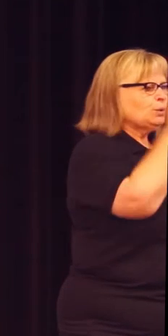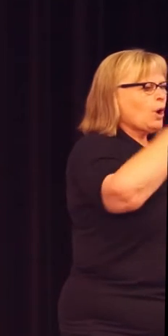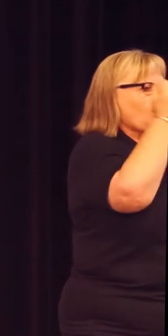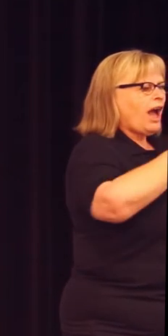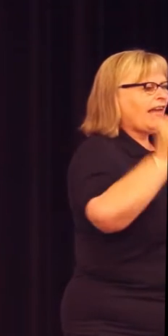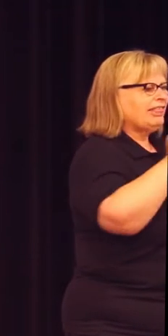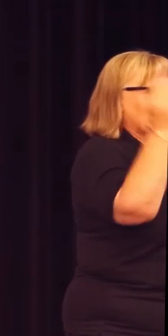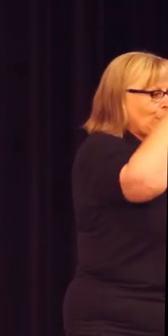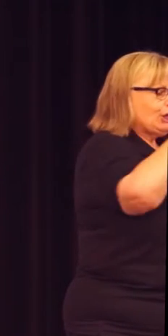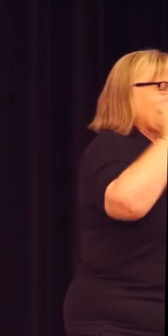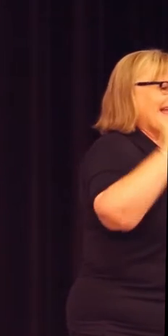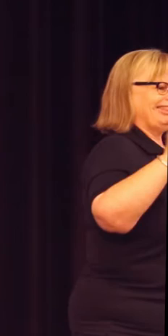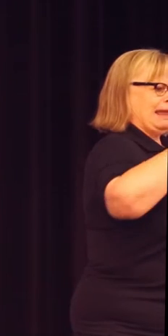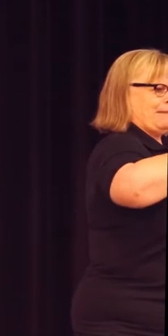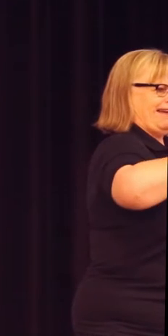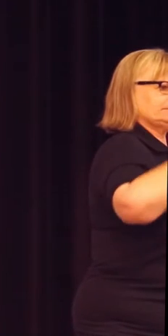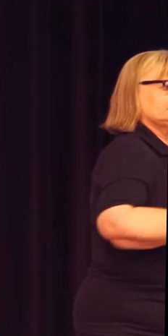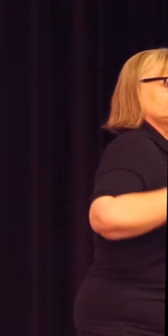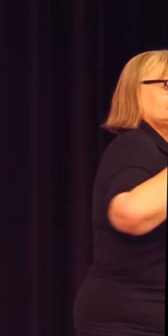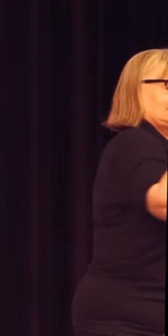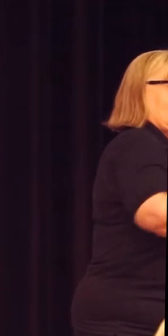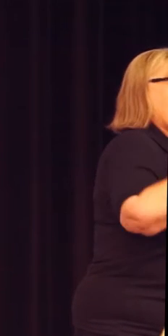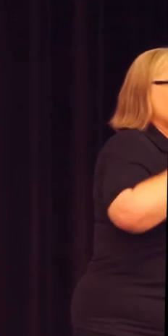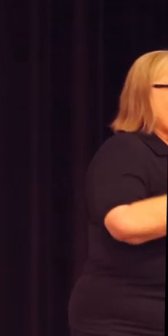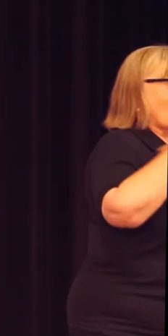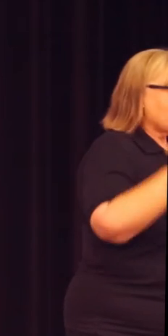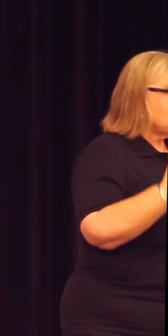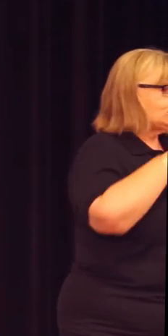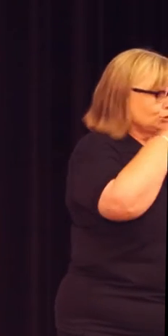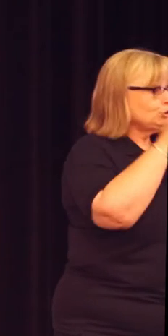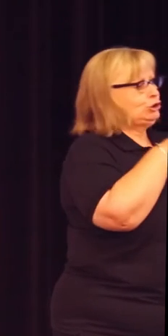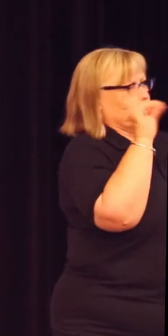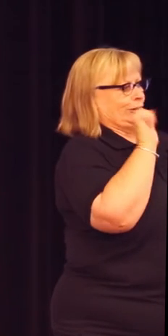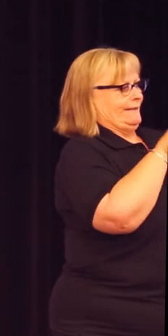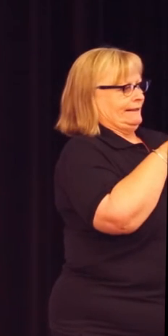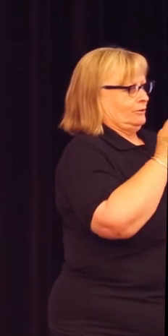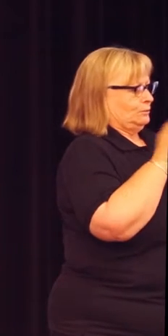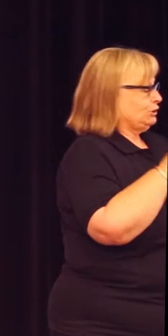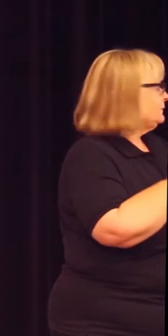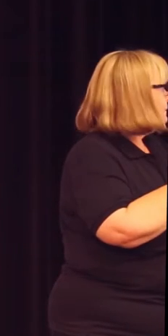And this is rising. More and more students are doing this. Okay?